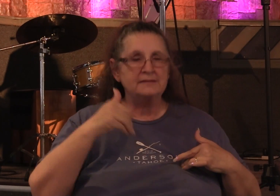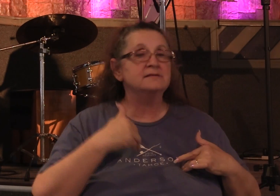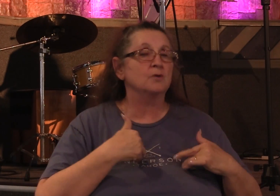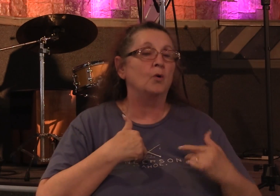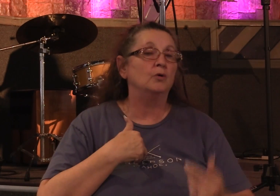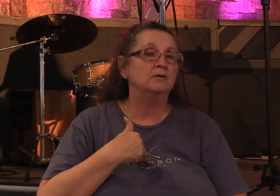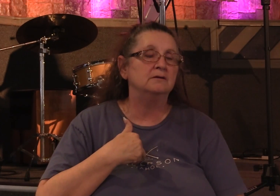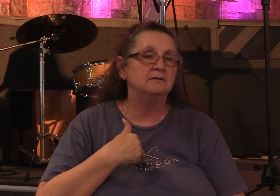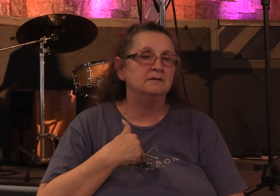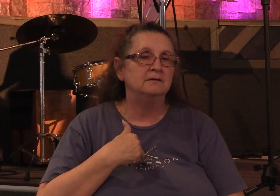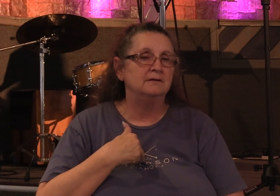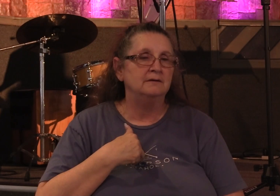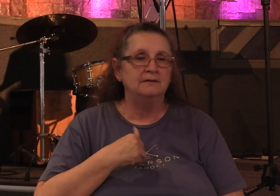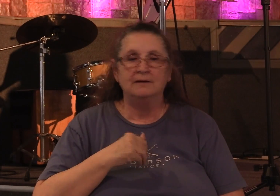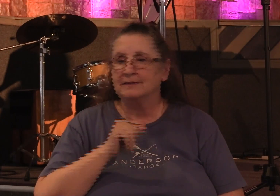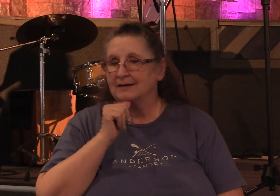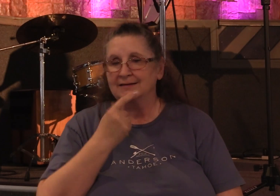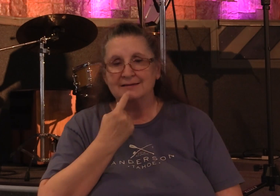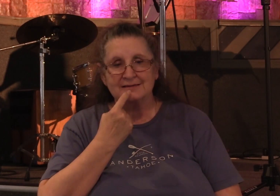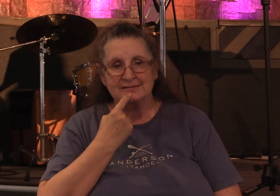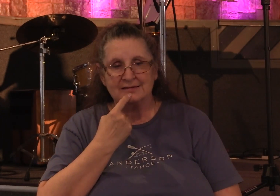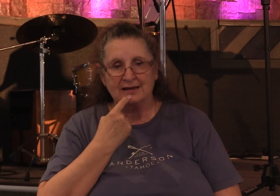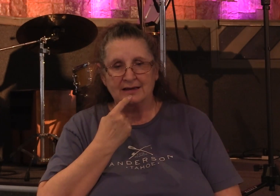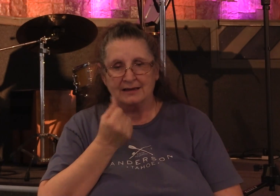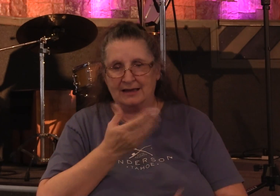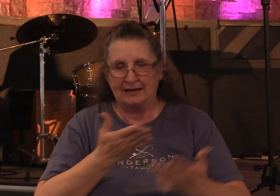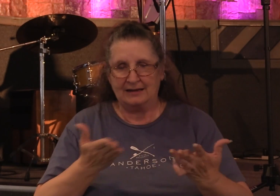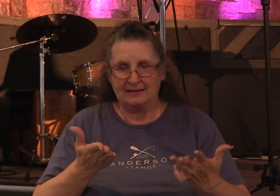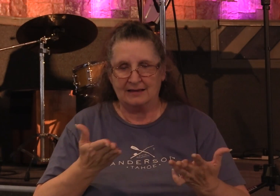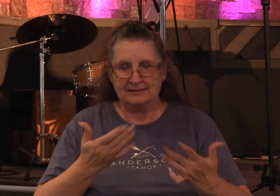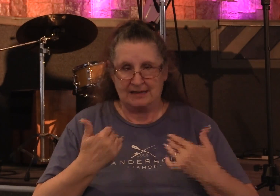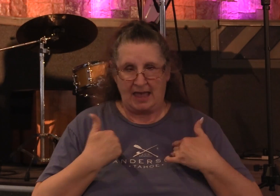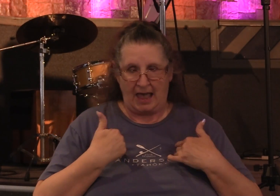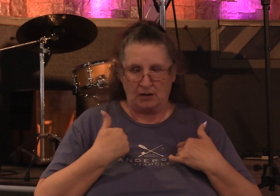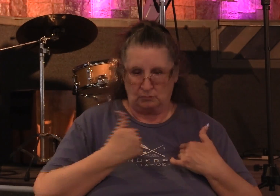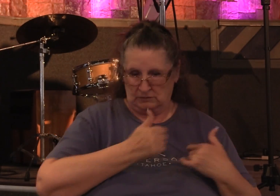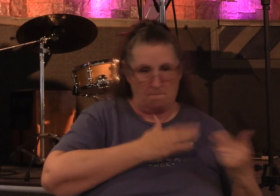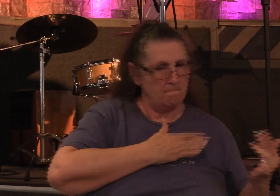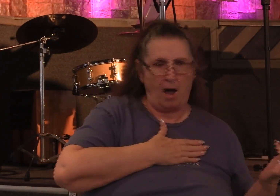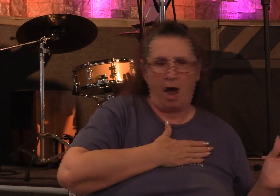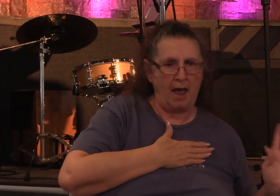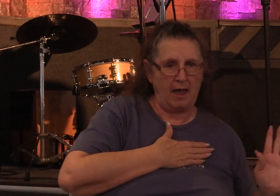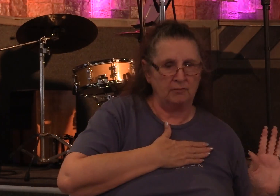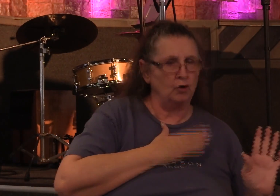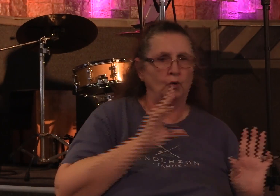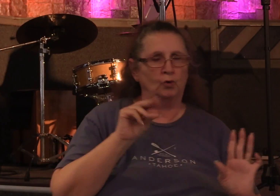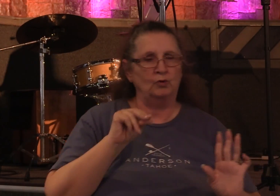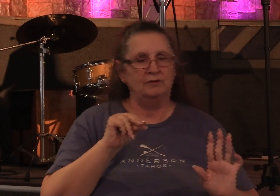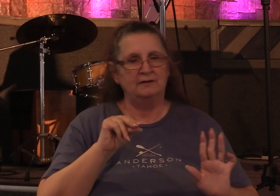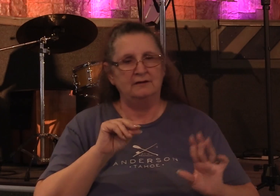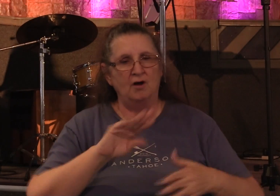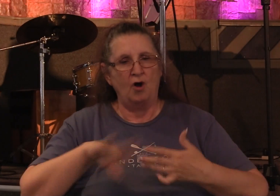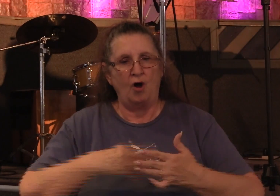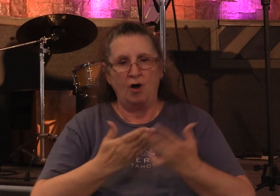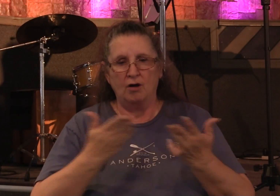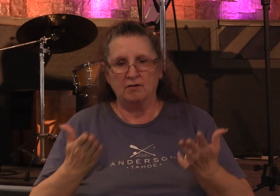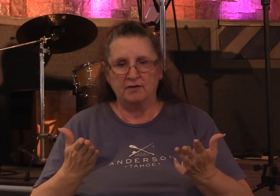Neither did anyone say that any of the things he possessed was his own, but they had all things in common.